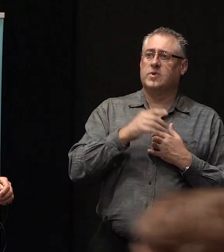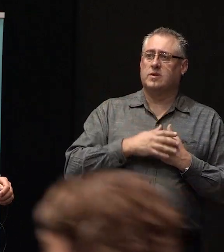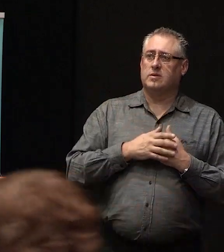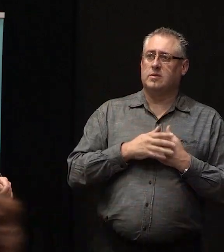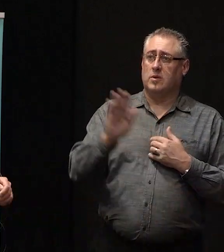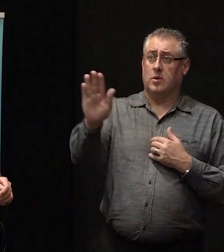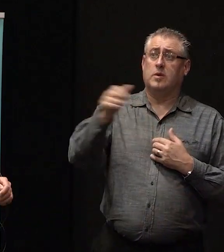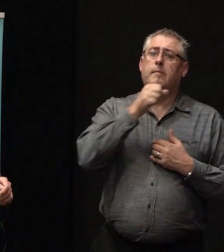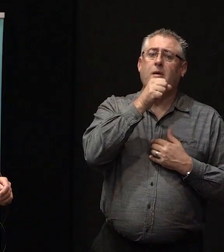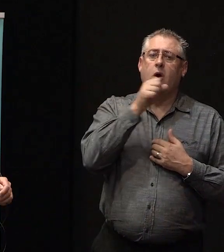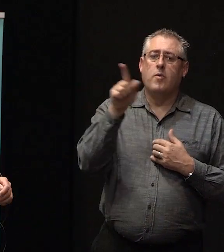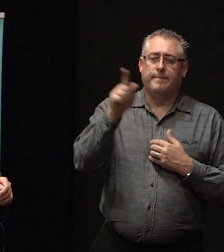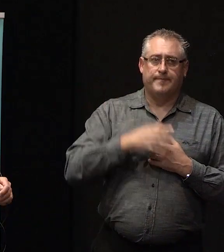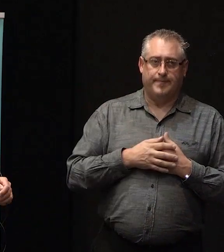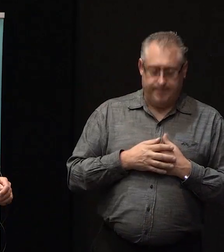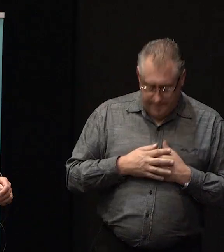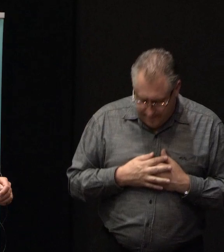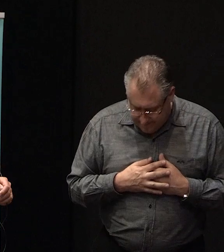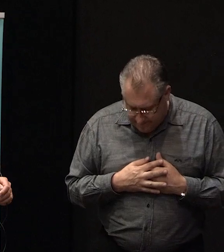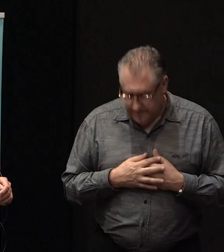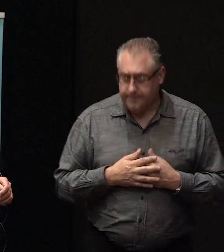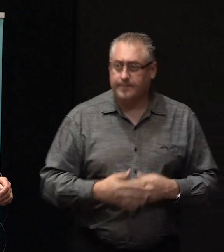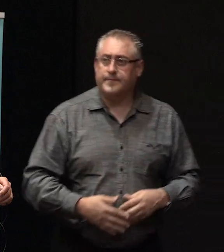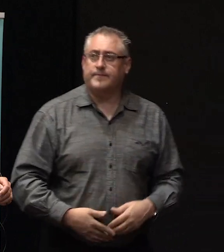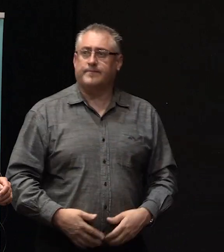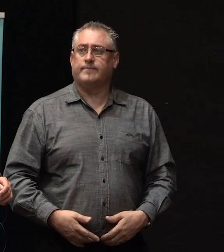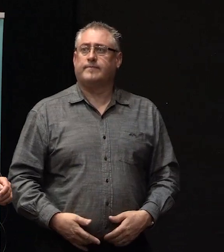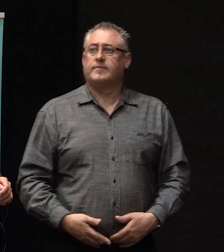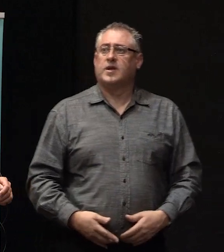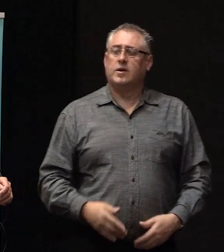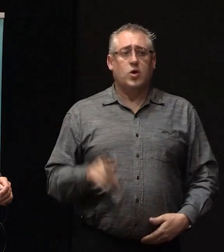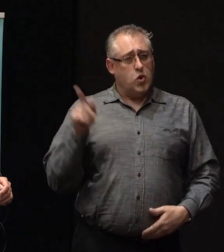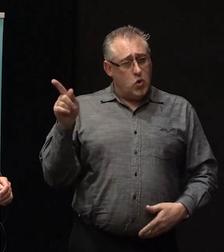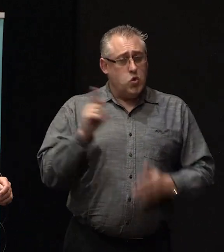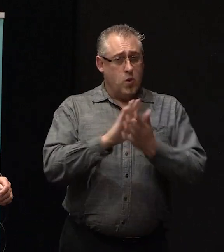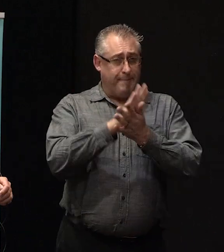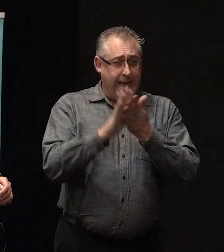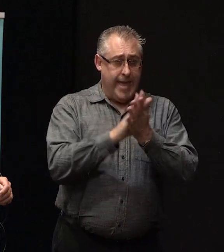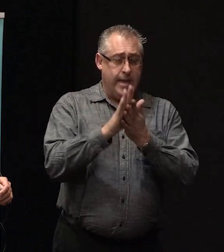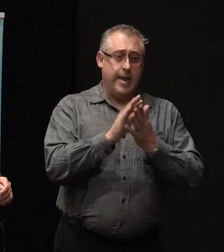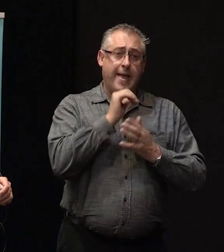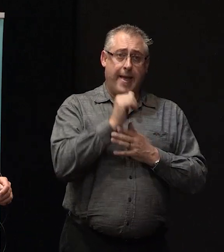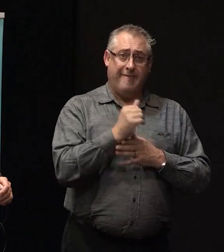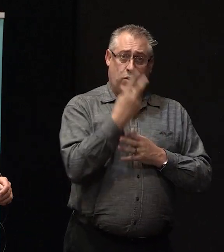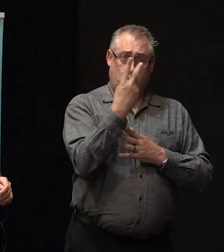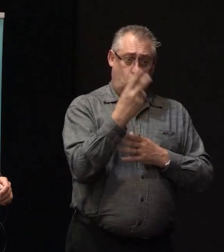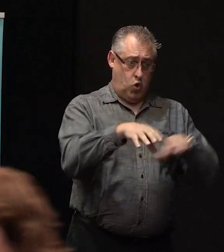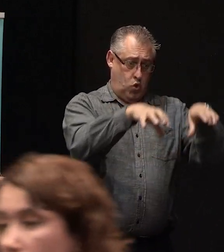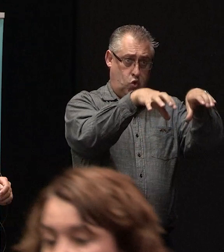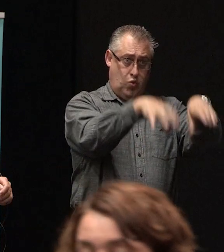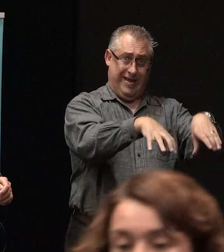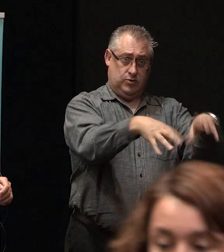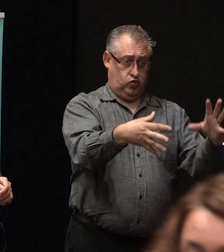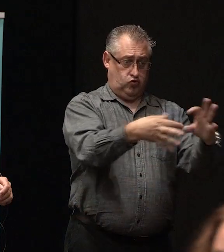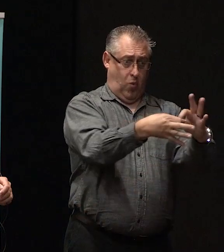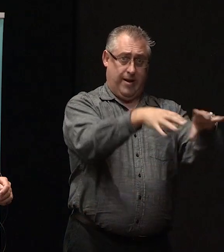Just wait for the microphone, it's being run to you at the moment. So are you saying if there's two units joint together,